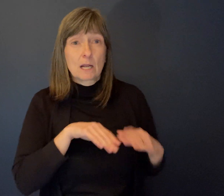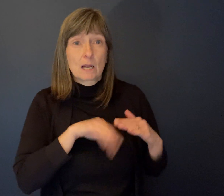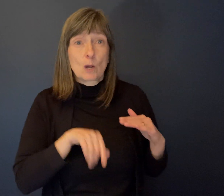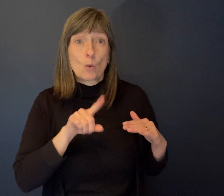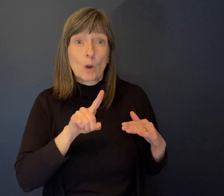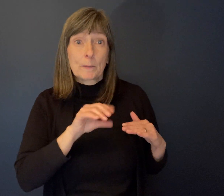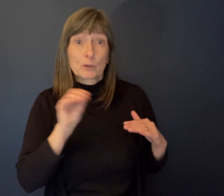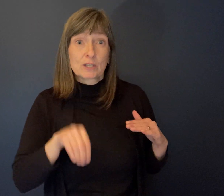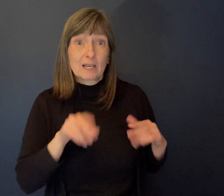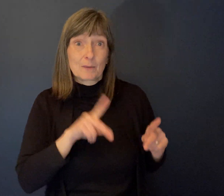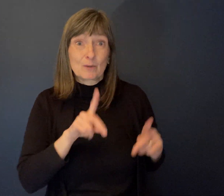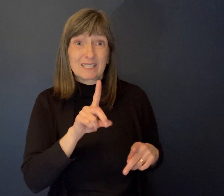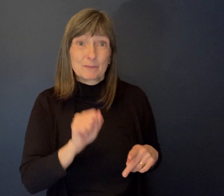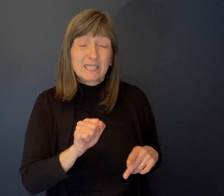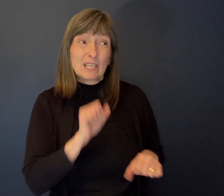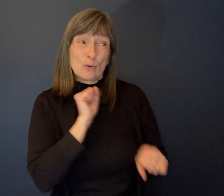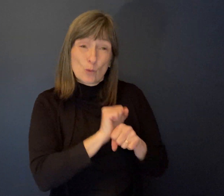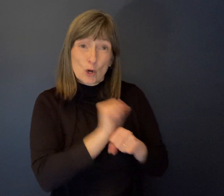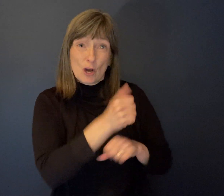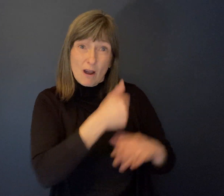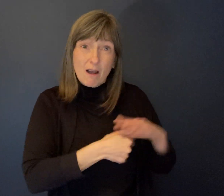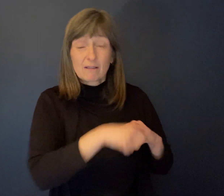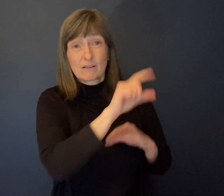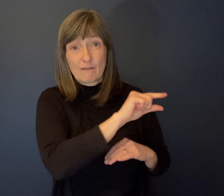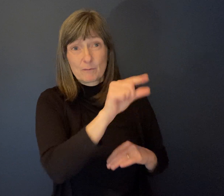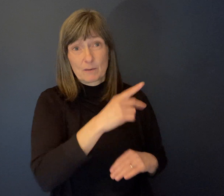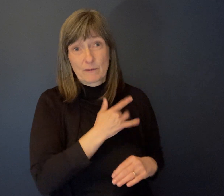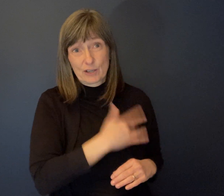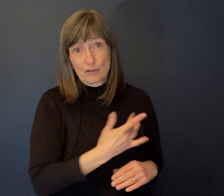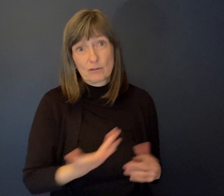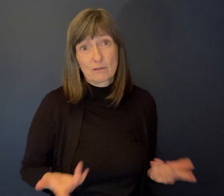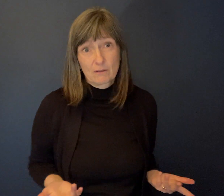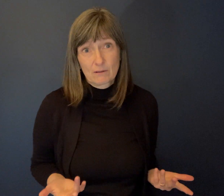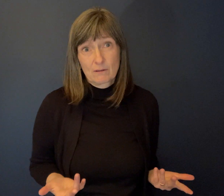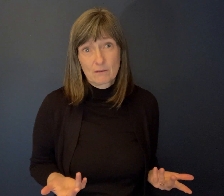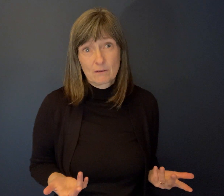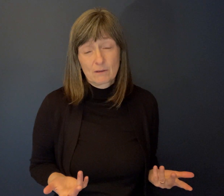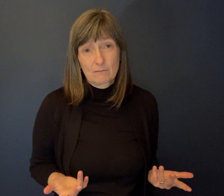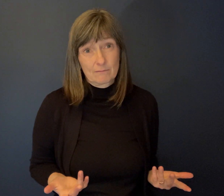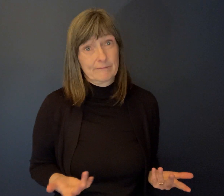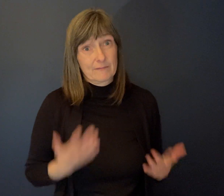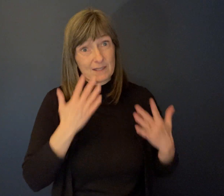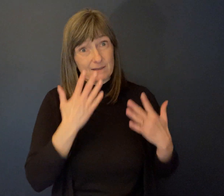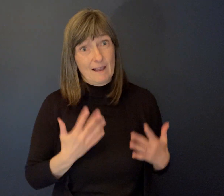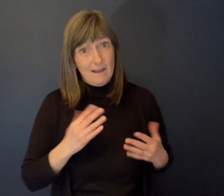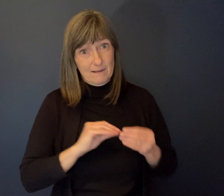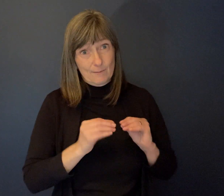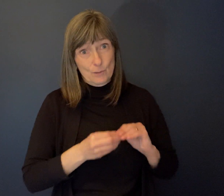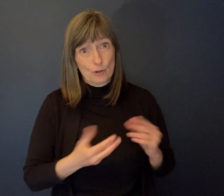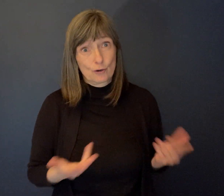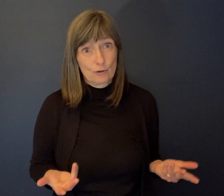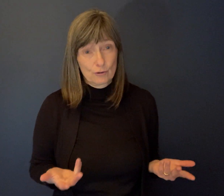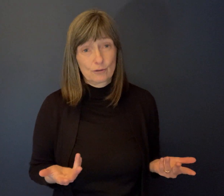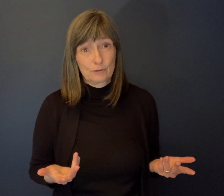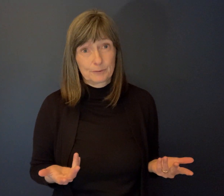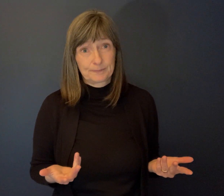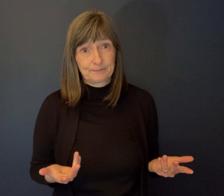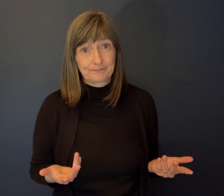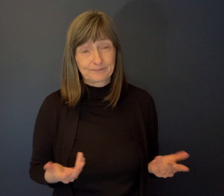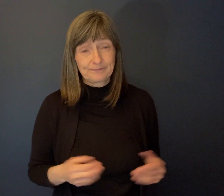with disabilities employed within the provincial government. That's a pretty sad, uh, statistic that you, you don't want to have actually.